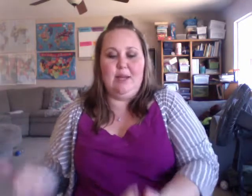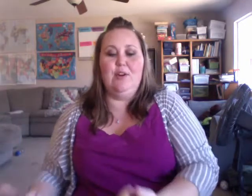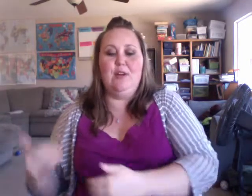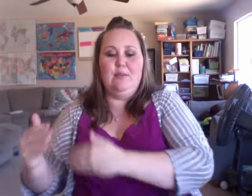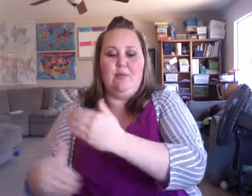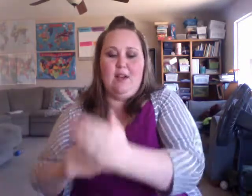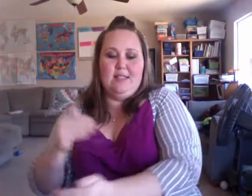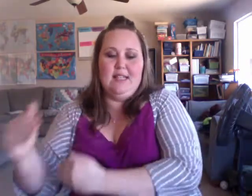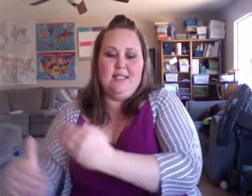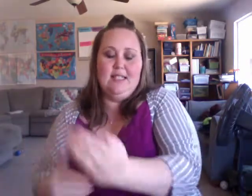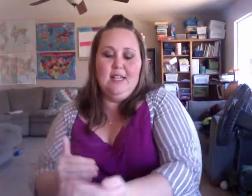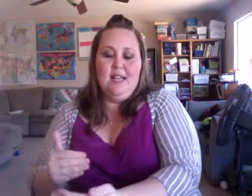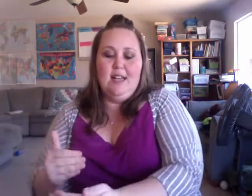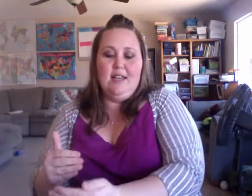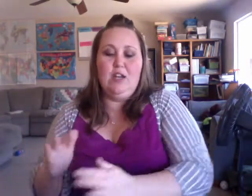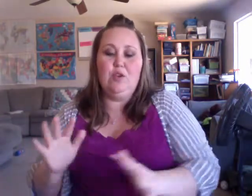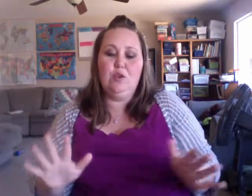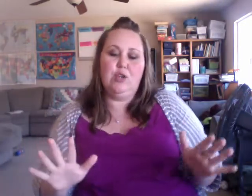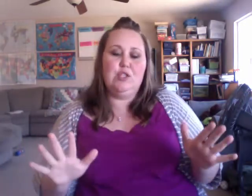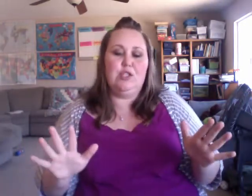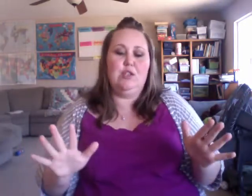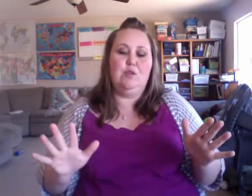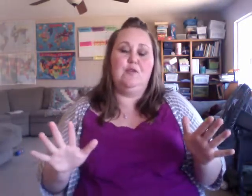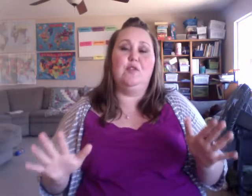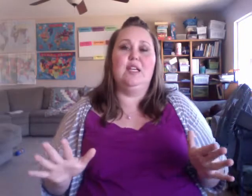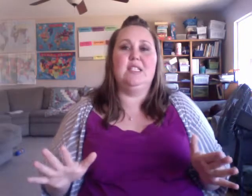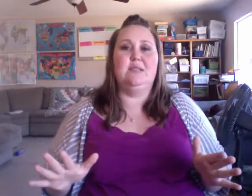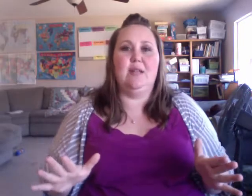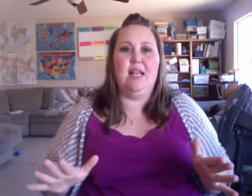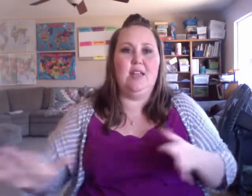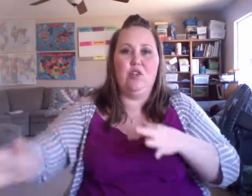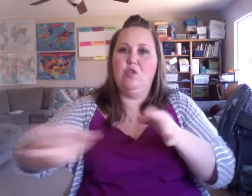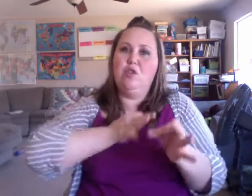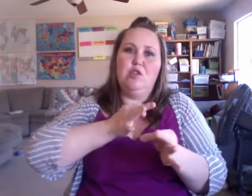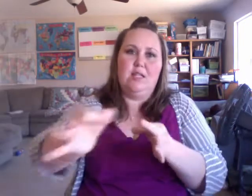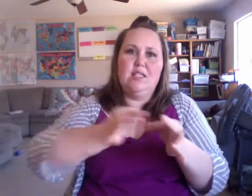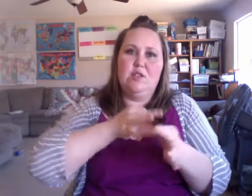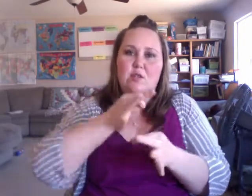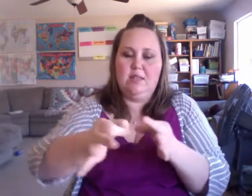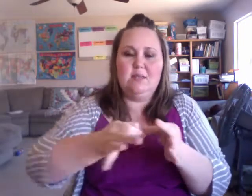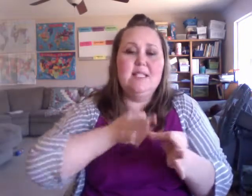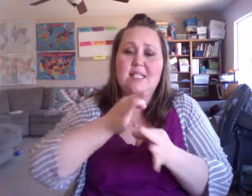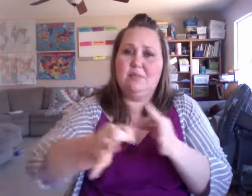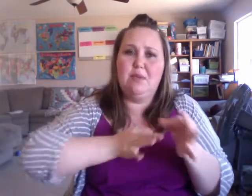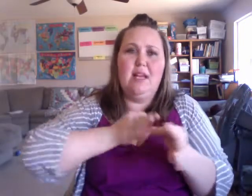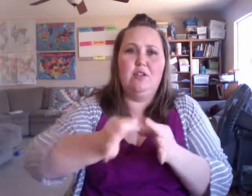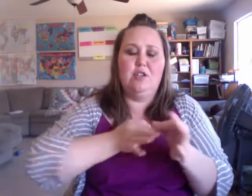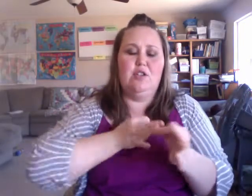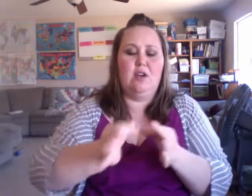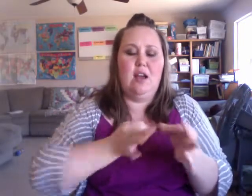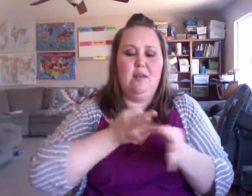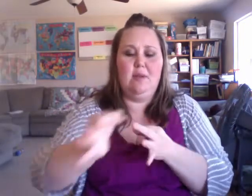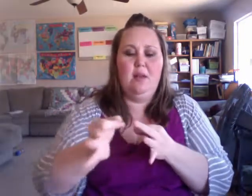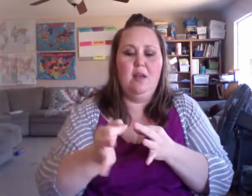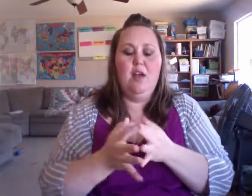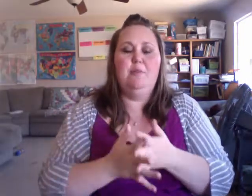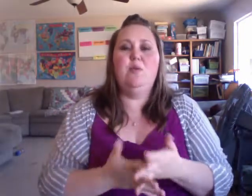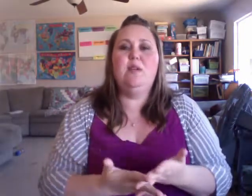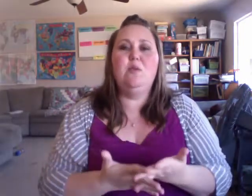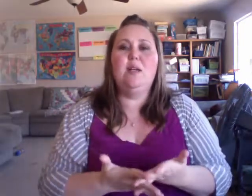current process. Now you could do fully explained. You could do this too. This means explain or describe. But really what